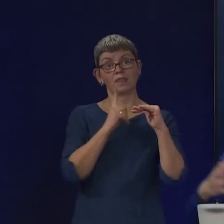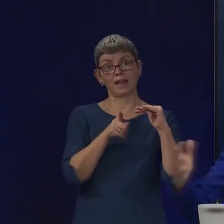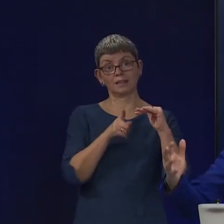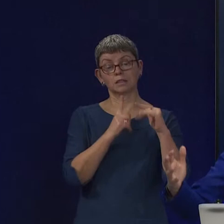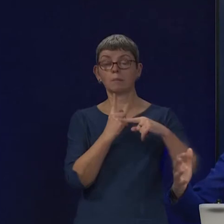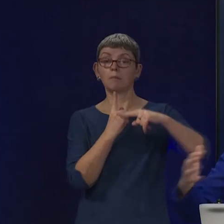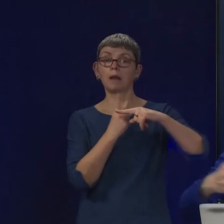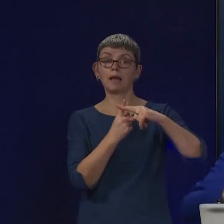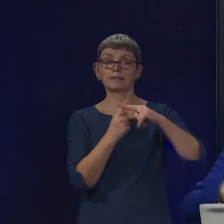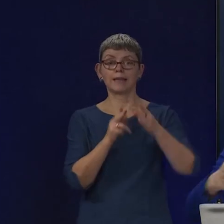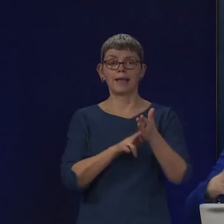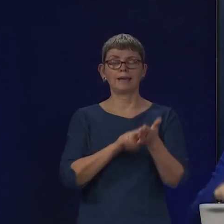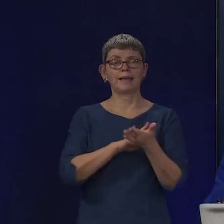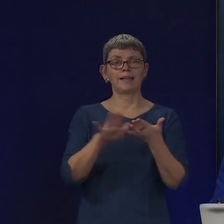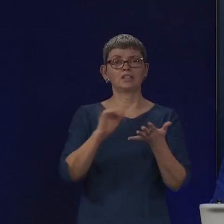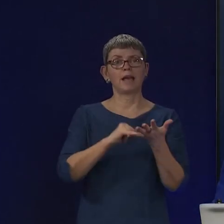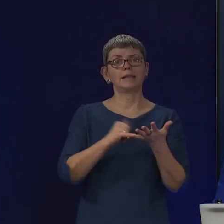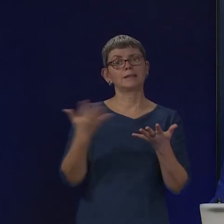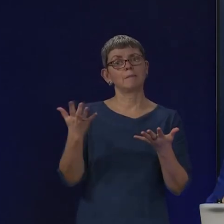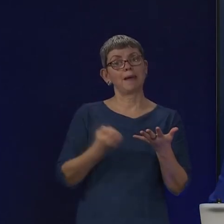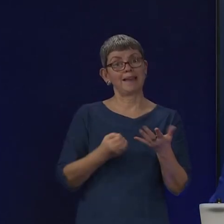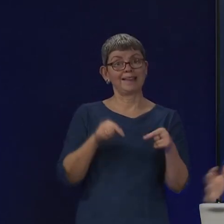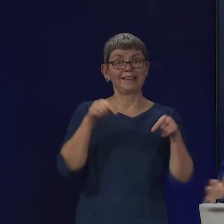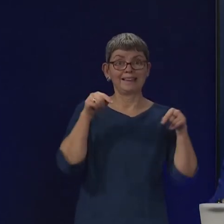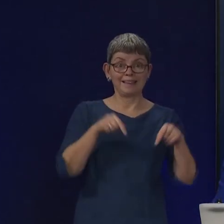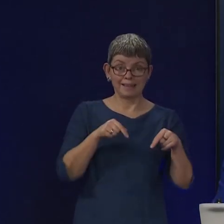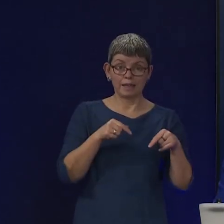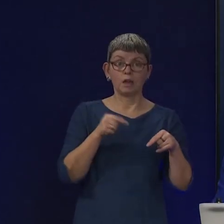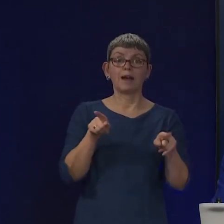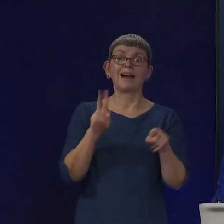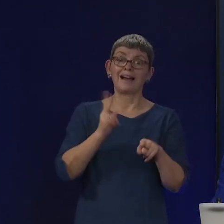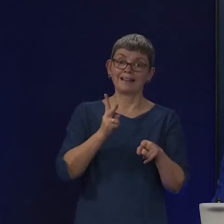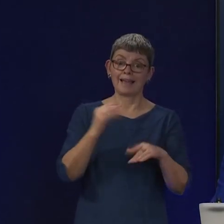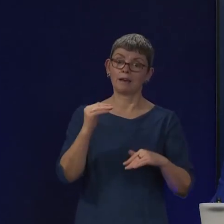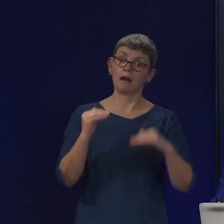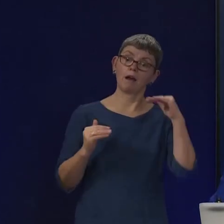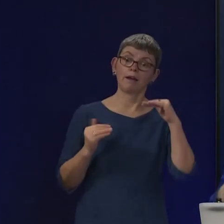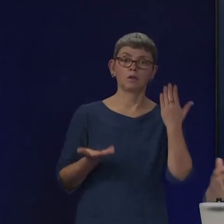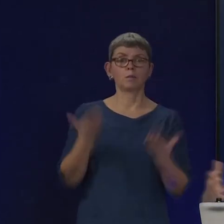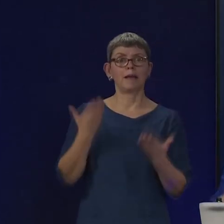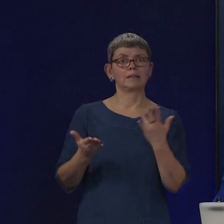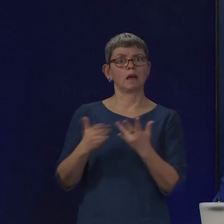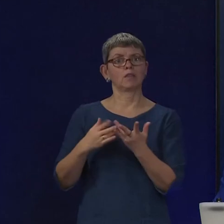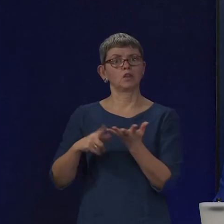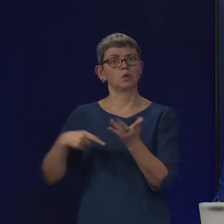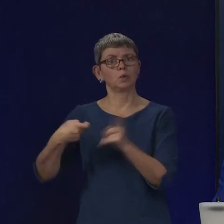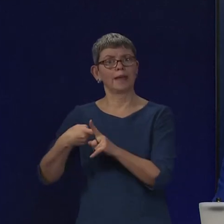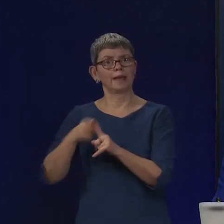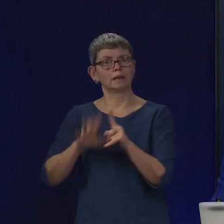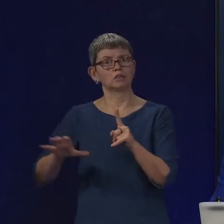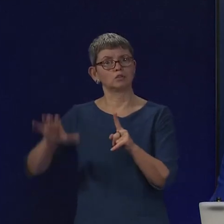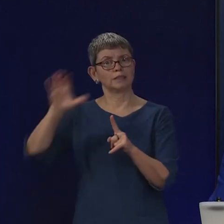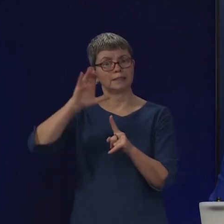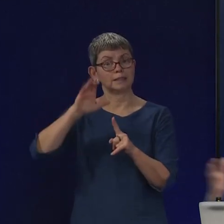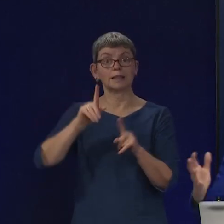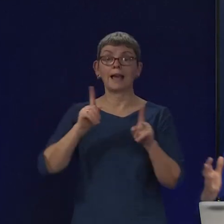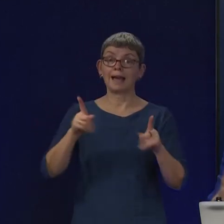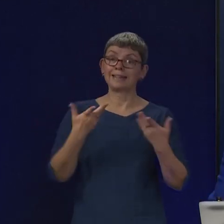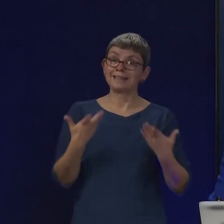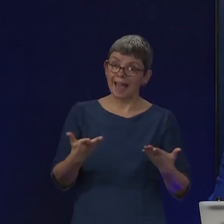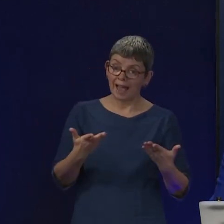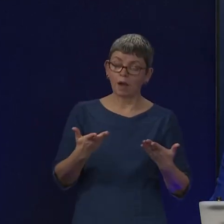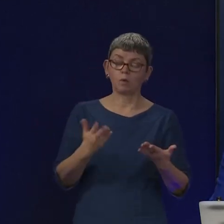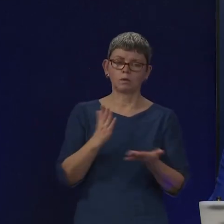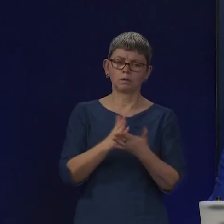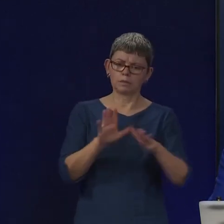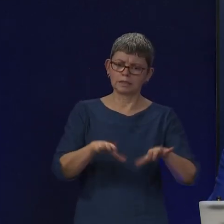pay that, on average, is already higher than in the rest of the UK, and that differential will grow. And we are now negotiating intensively,